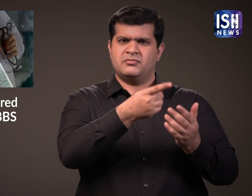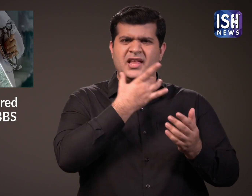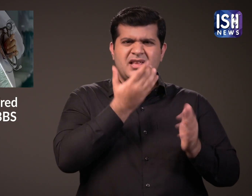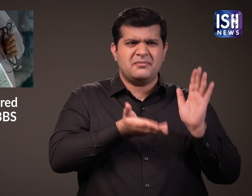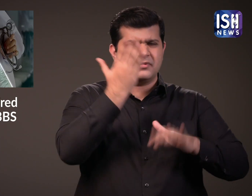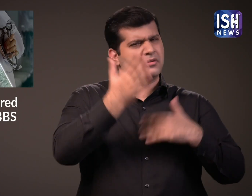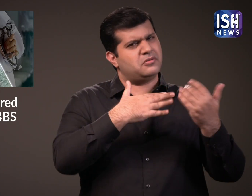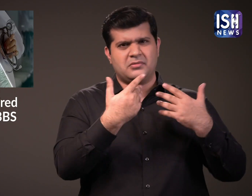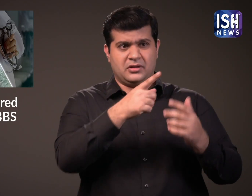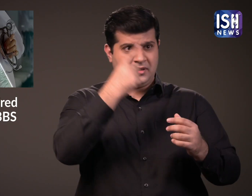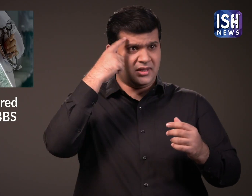age.